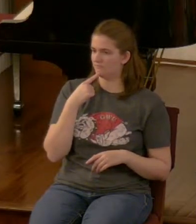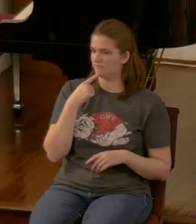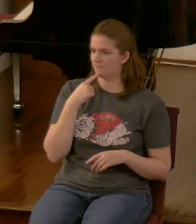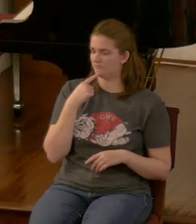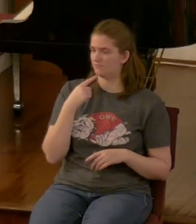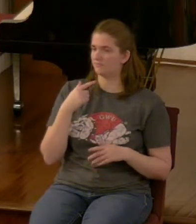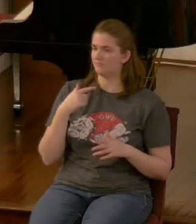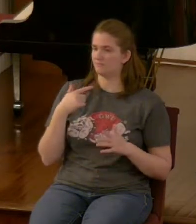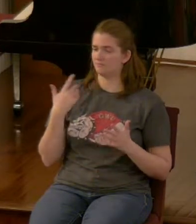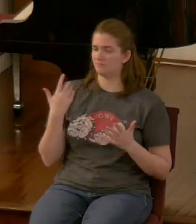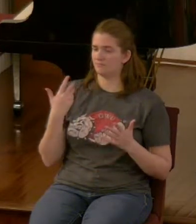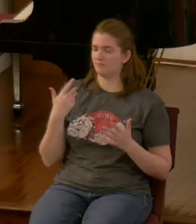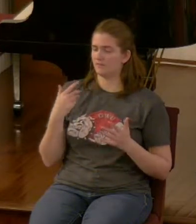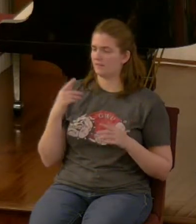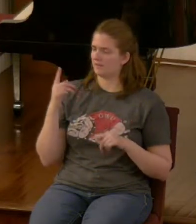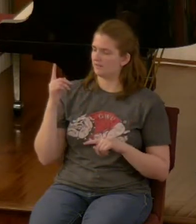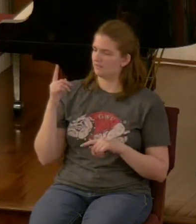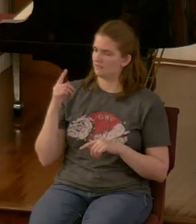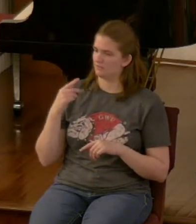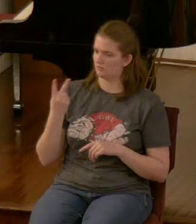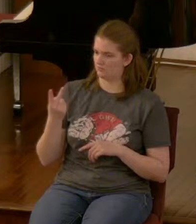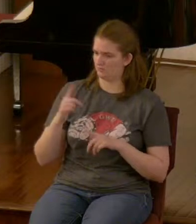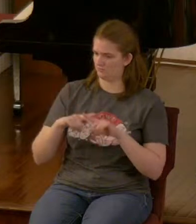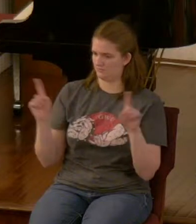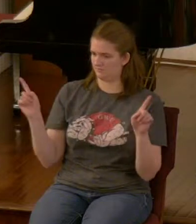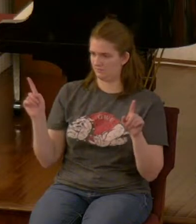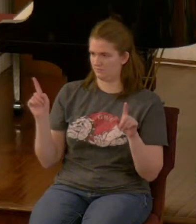there cannot be two different truths